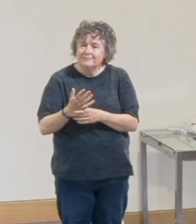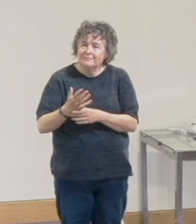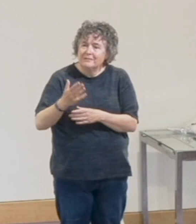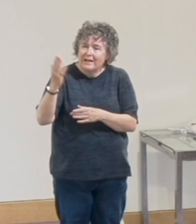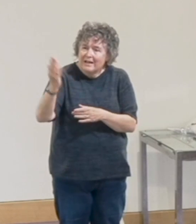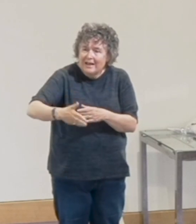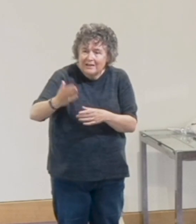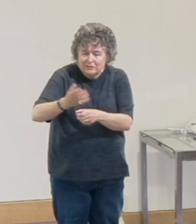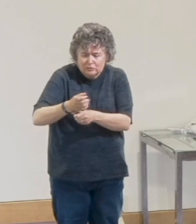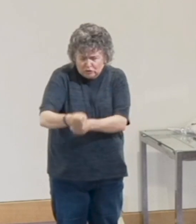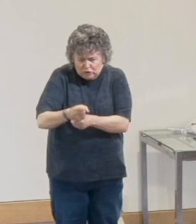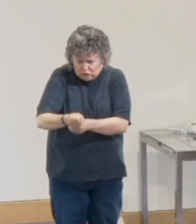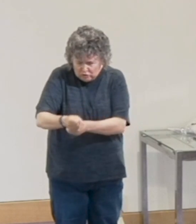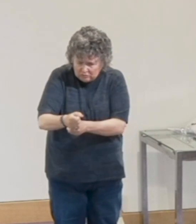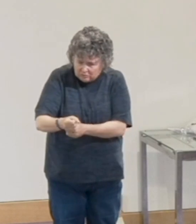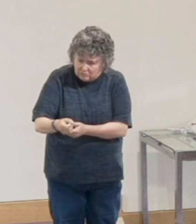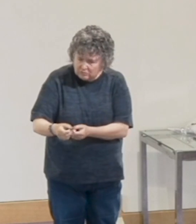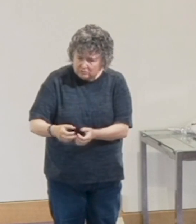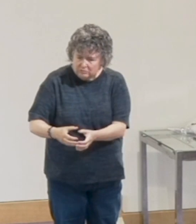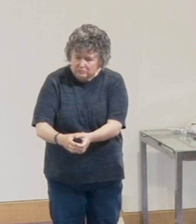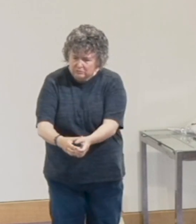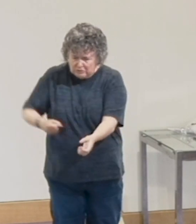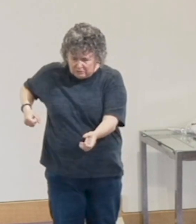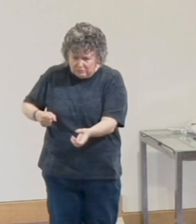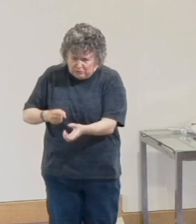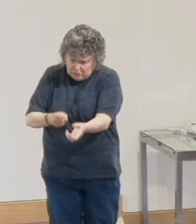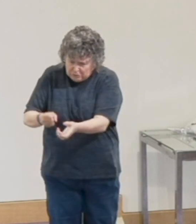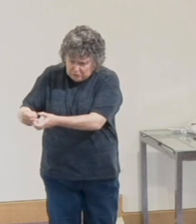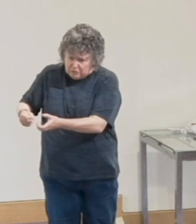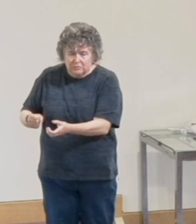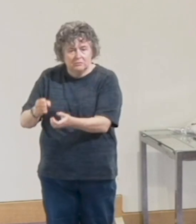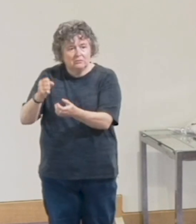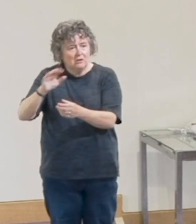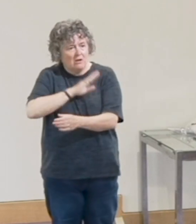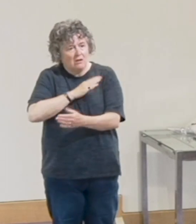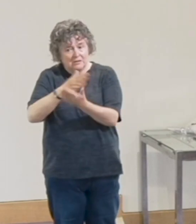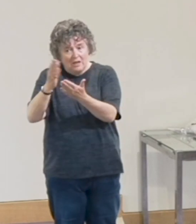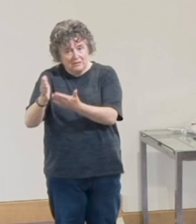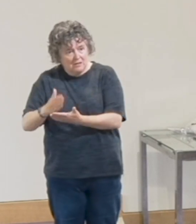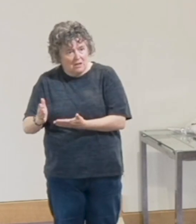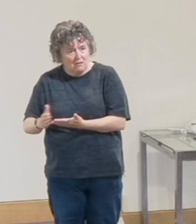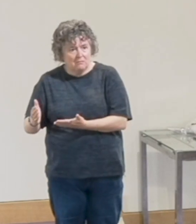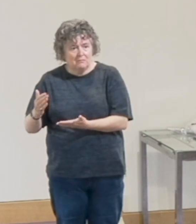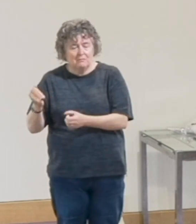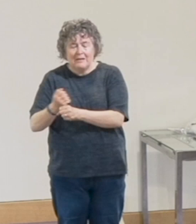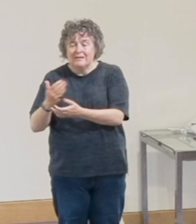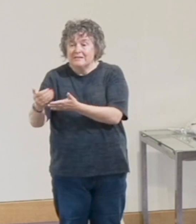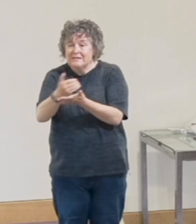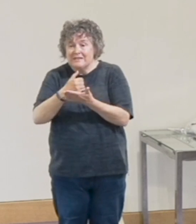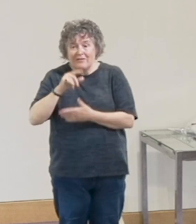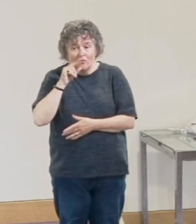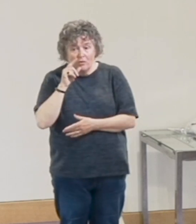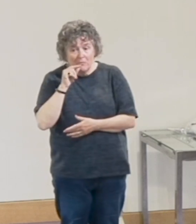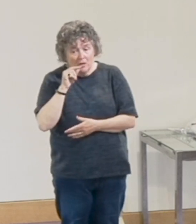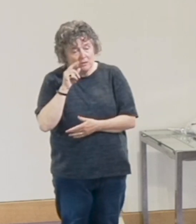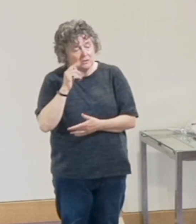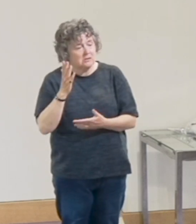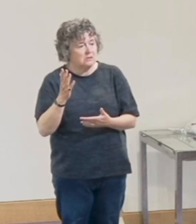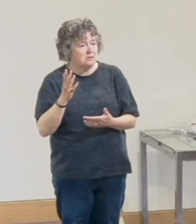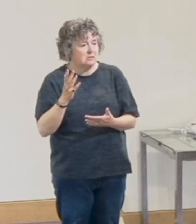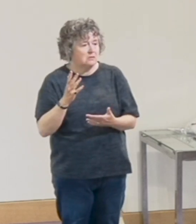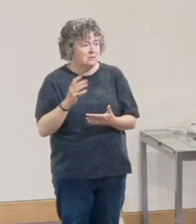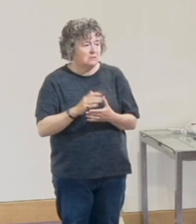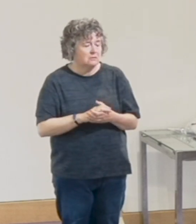But we chopped the trees up and tidied the garden up and made it all safe and made sure the birds were safe and